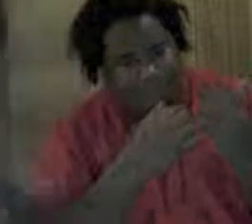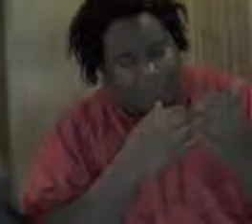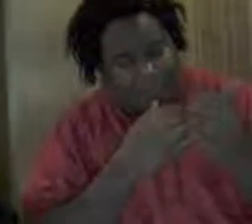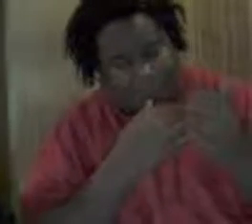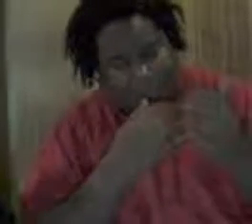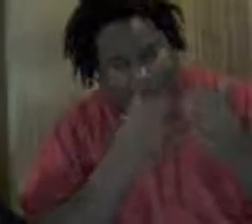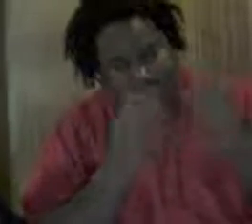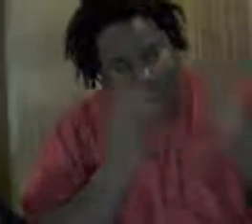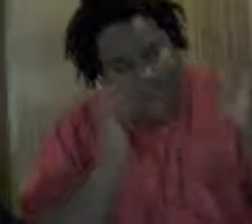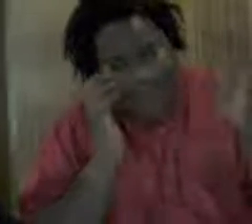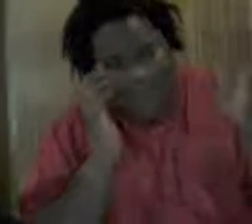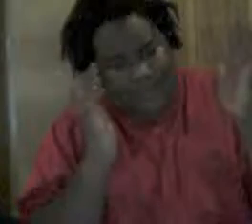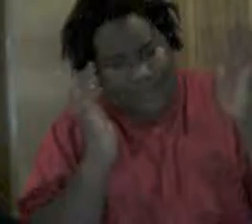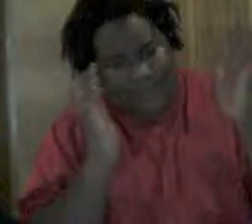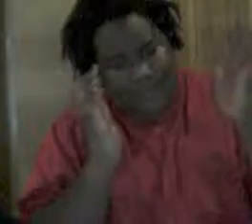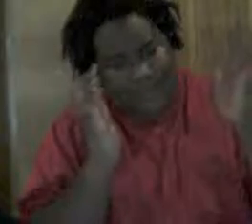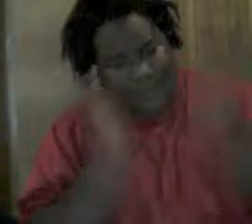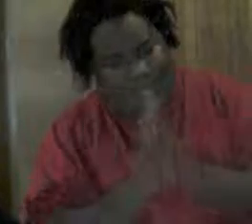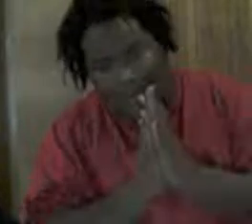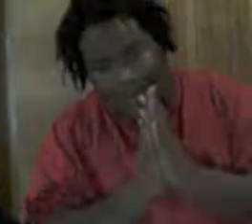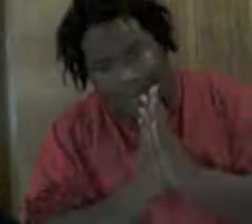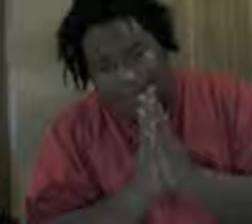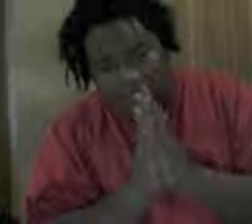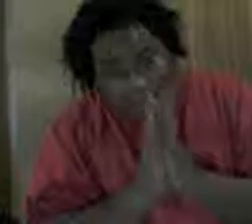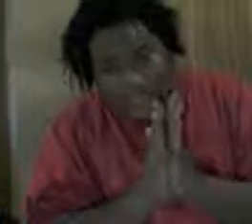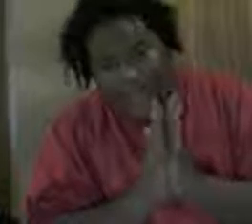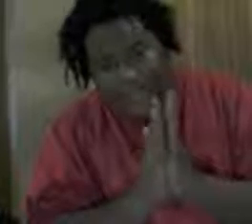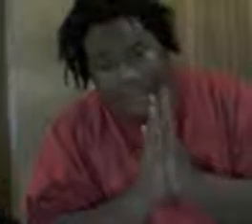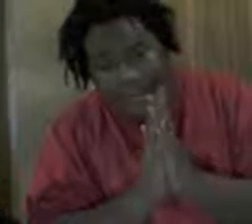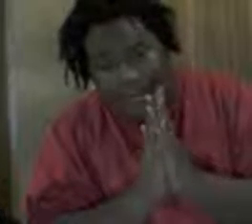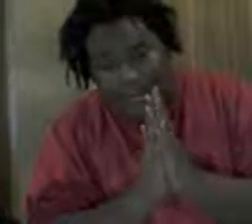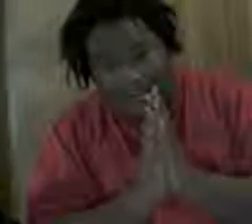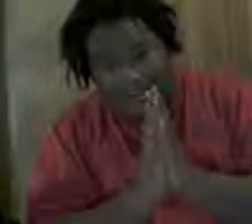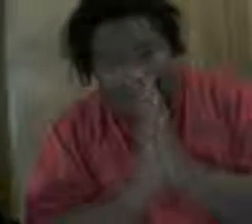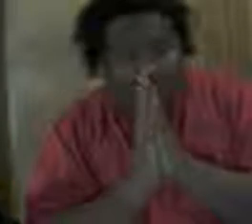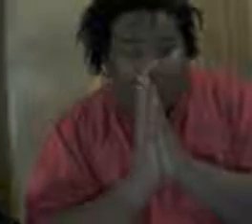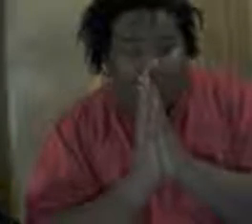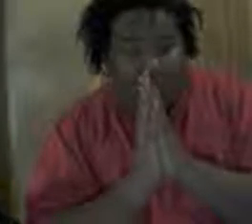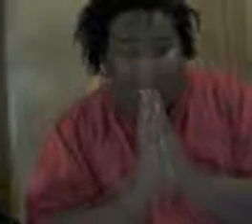I'm invisible, alright, maybe not shot, but severely beaten,